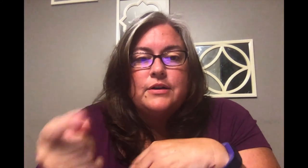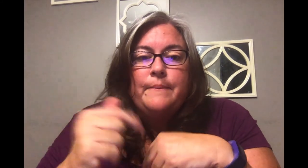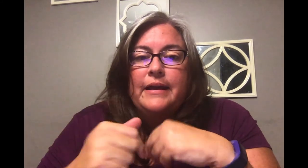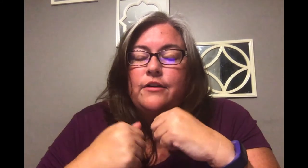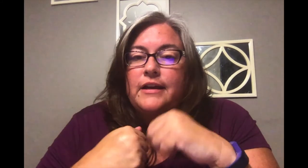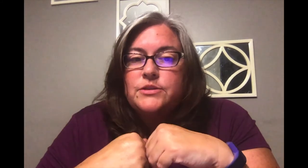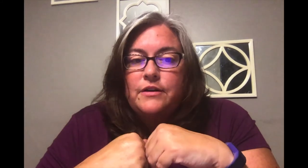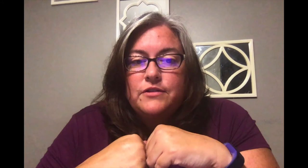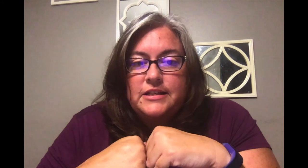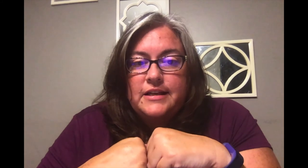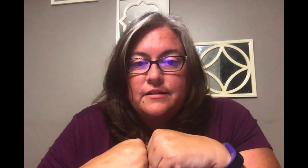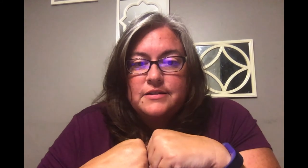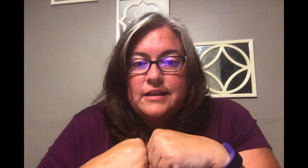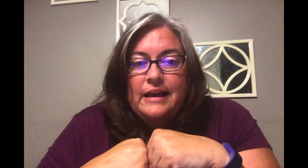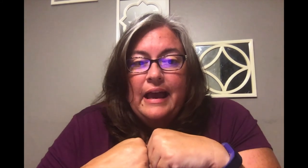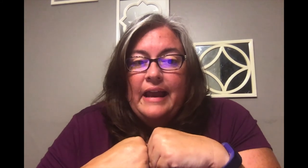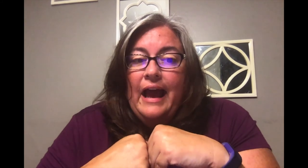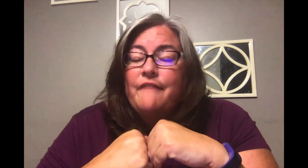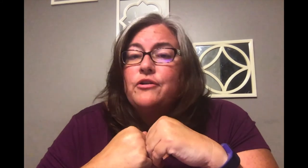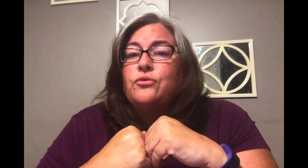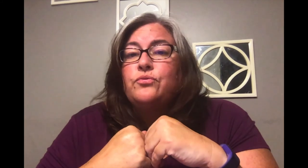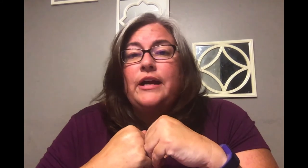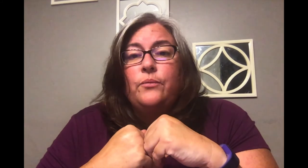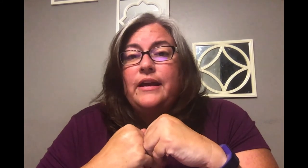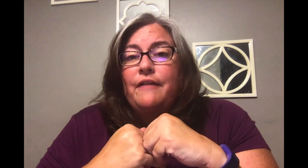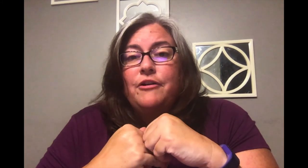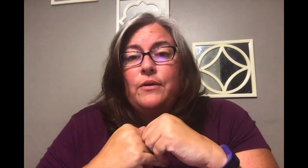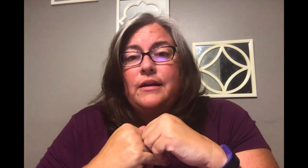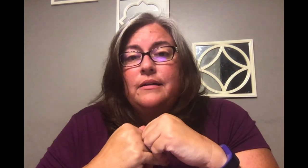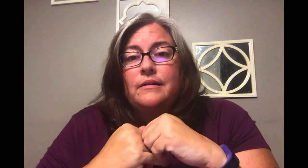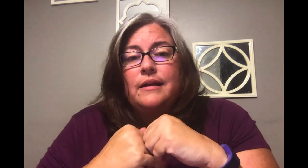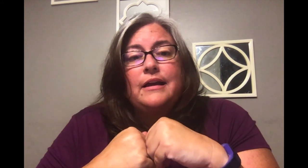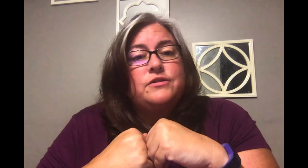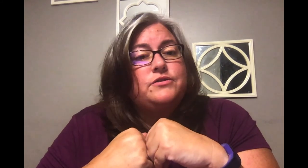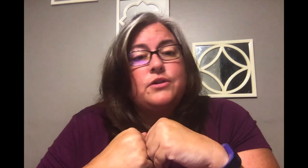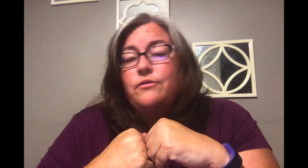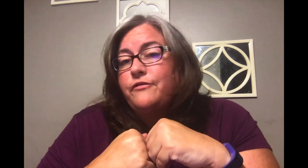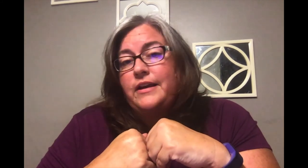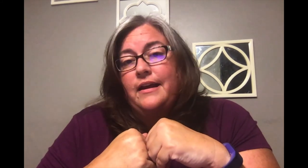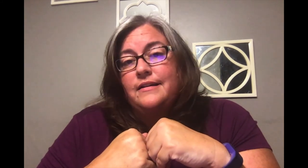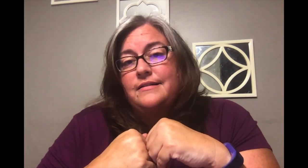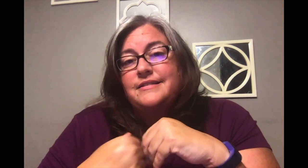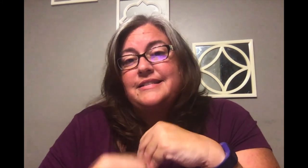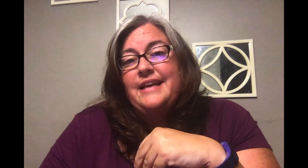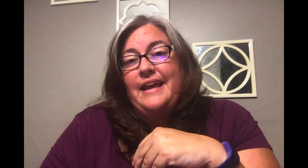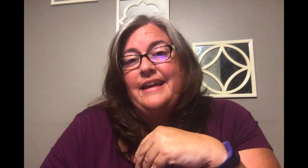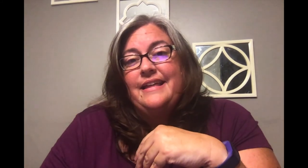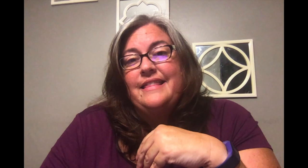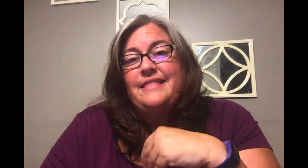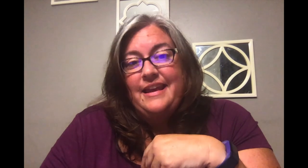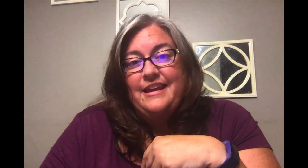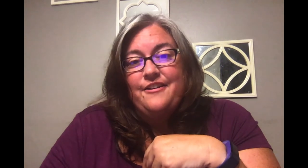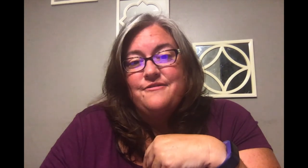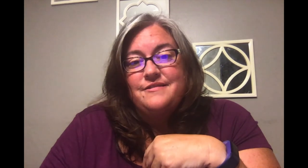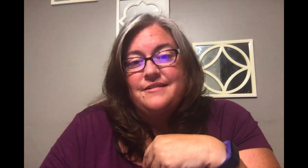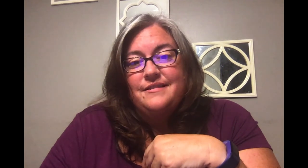come back here Next week for details And have a great week Everyone And don't forget To say Thank you Thank